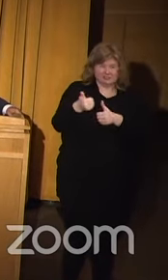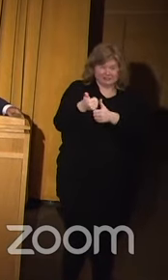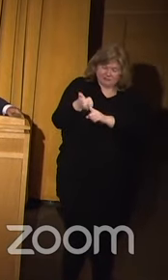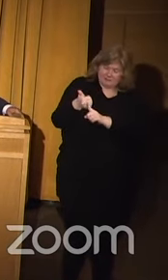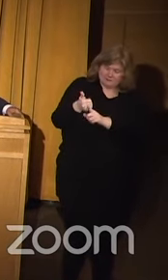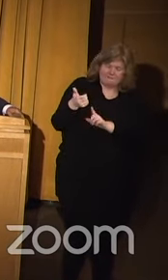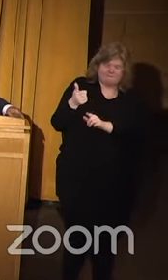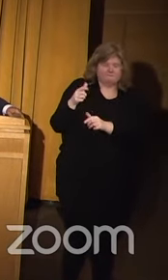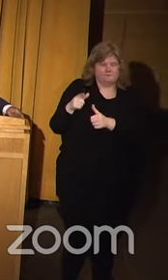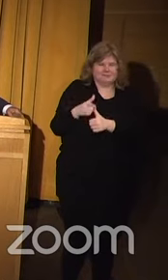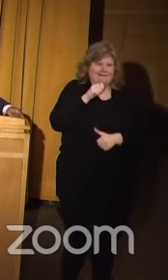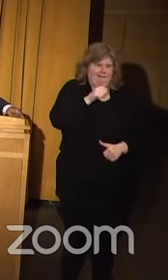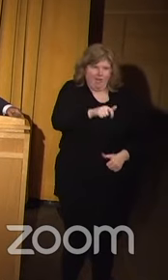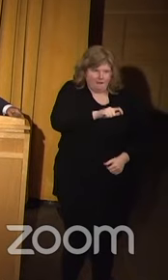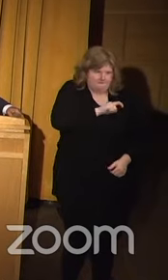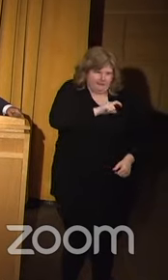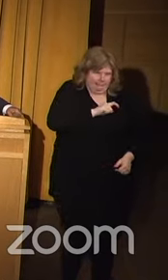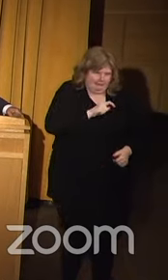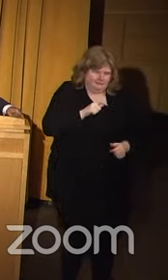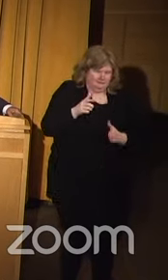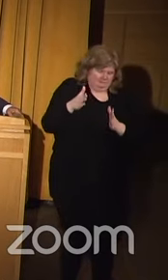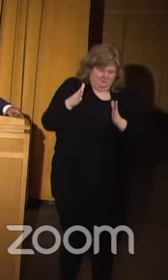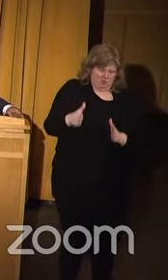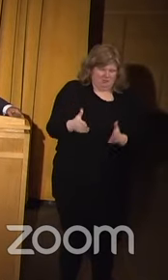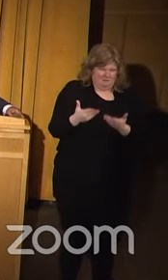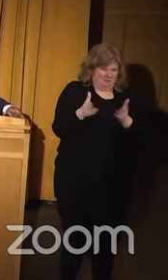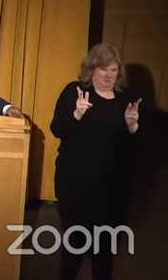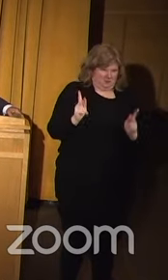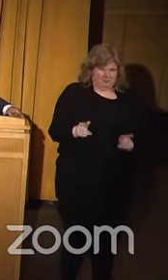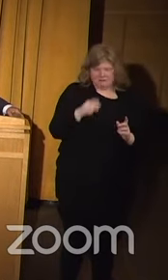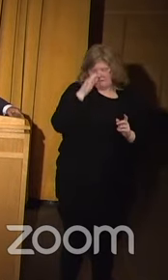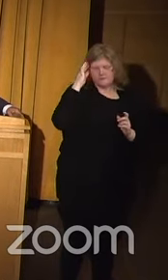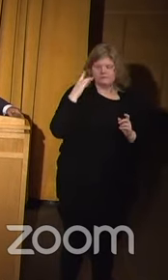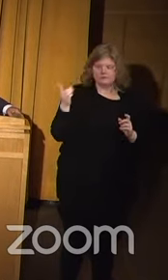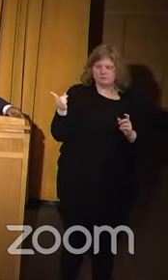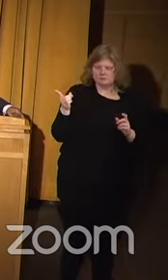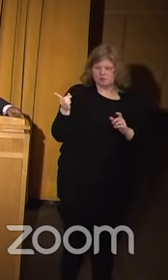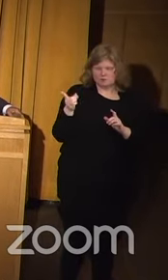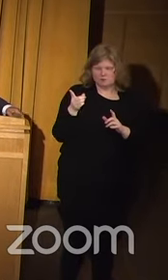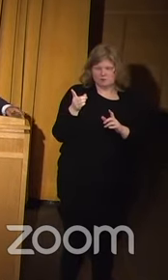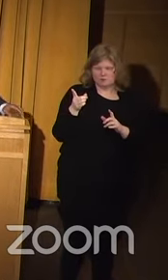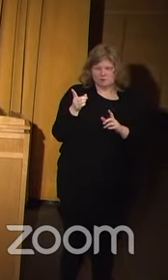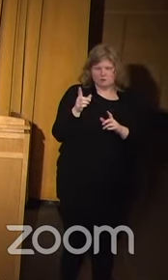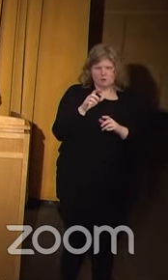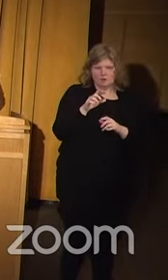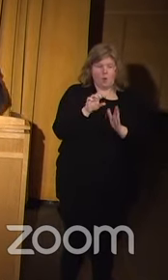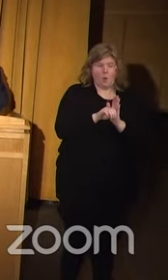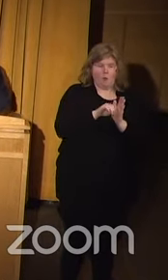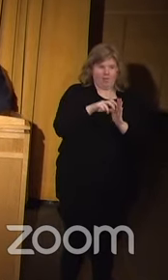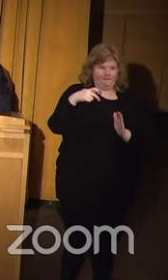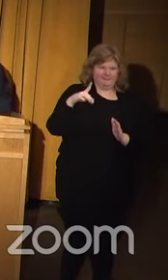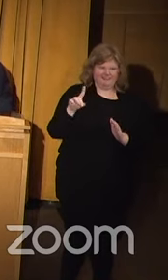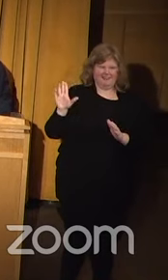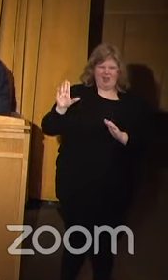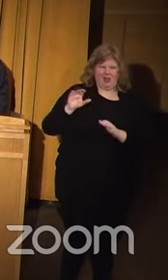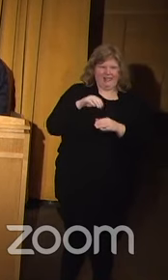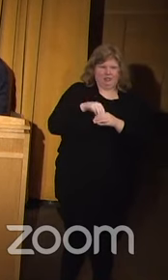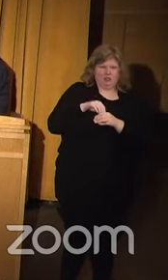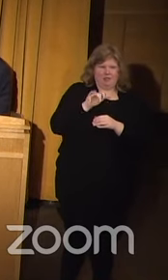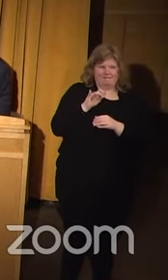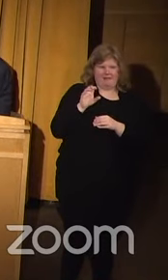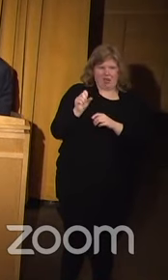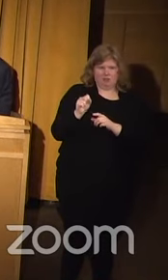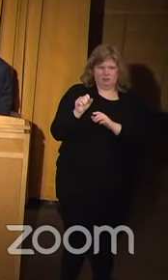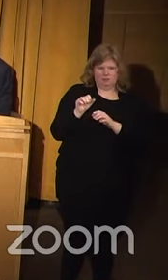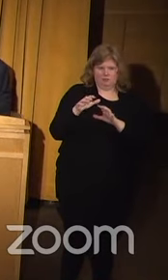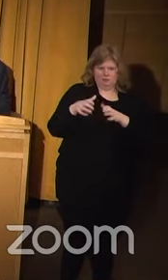civilian head of the Public Integrity Bureau in the New Orleans Police Department. That's its internal affairs unit, but